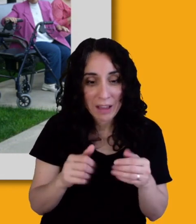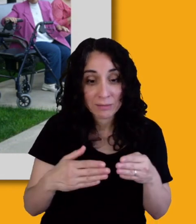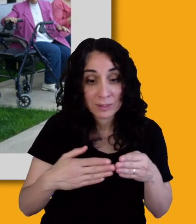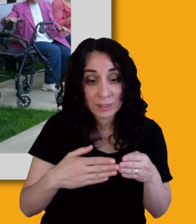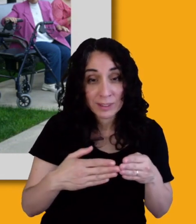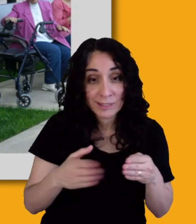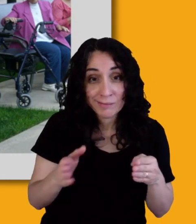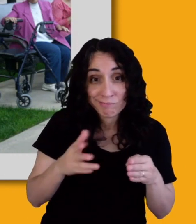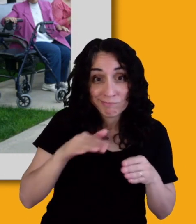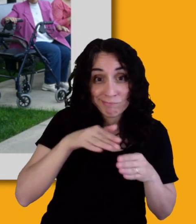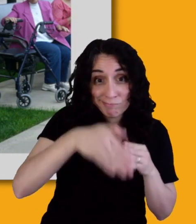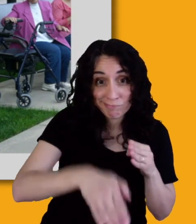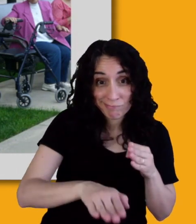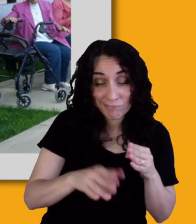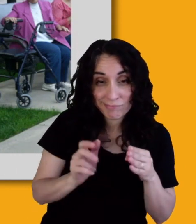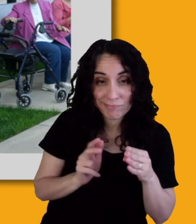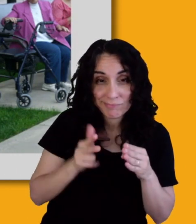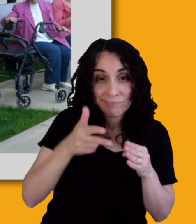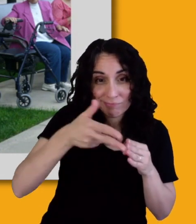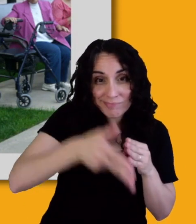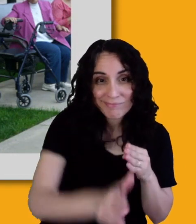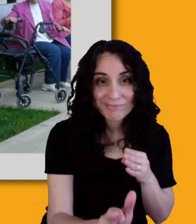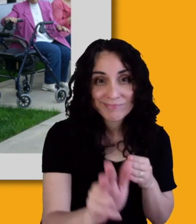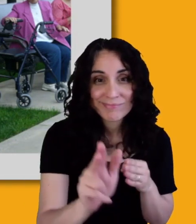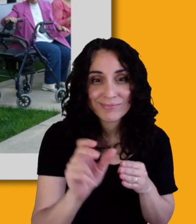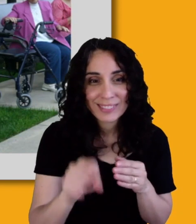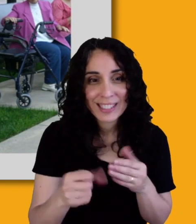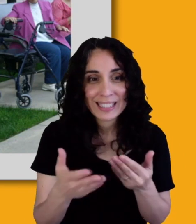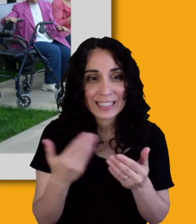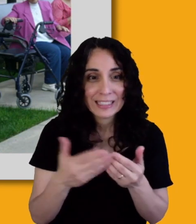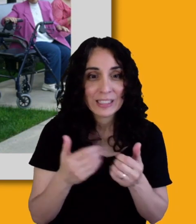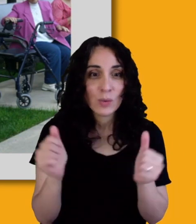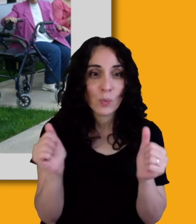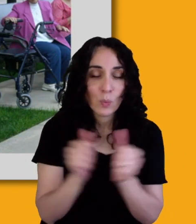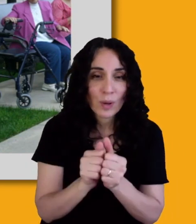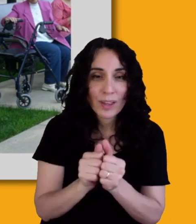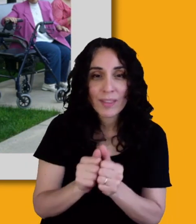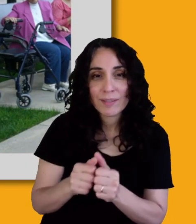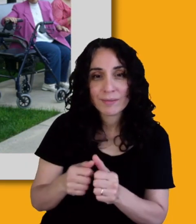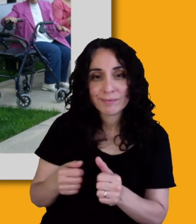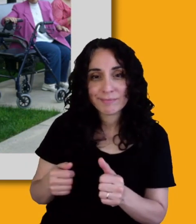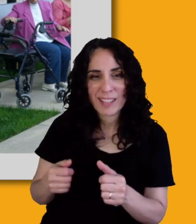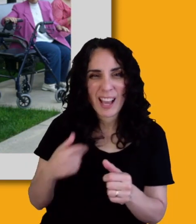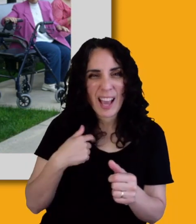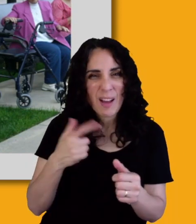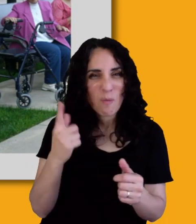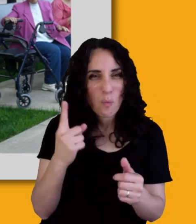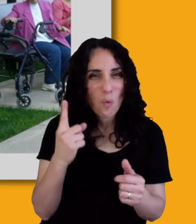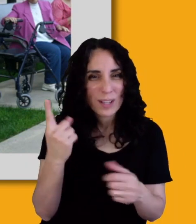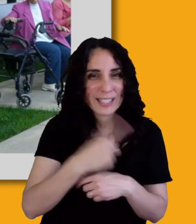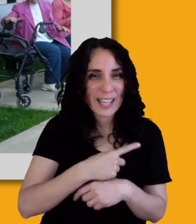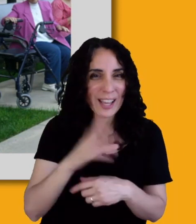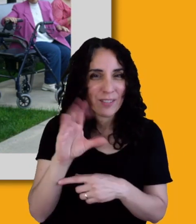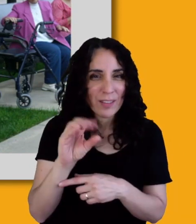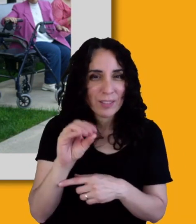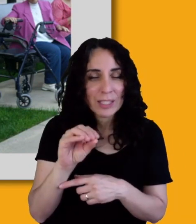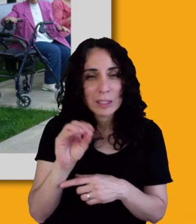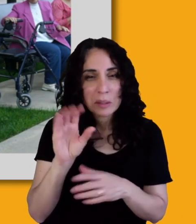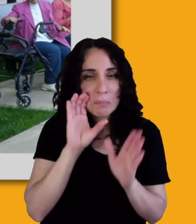50 pictures around the city. Um, and this is just a series on, um, how curb cuts have allowed people